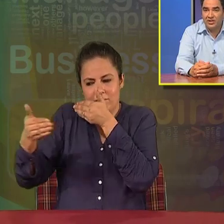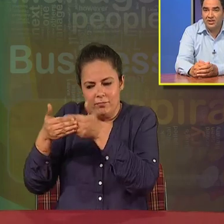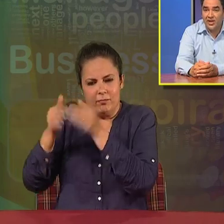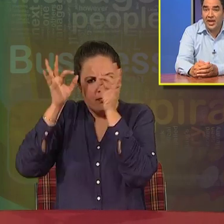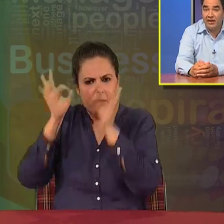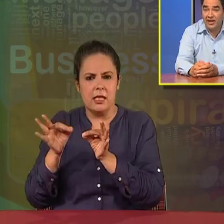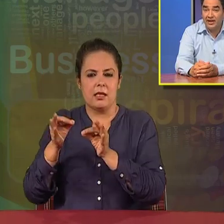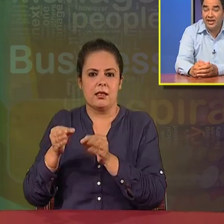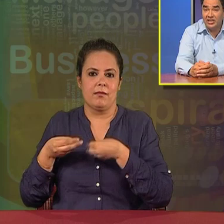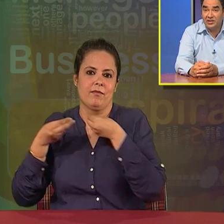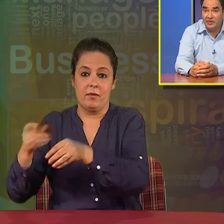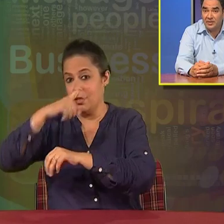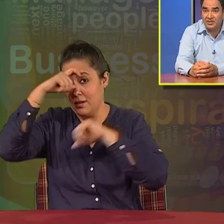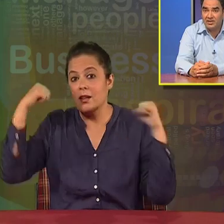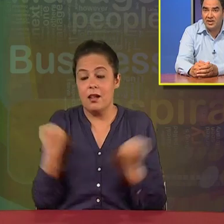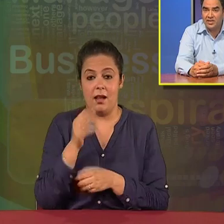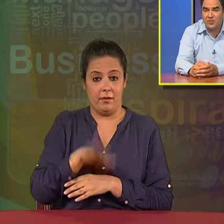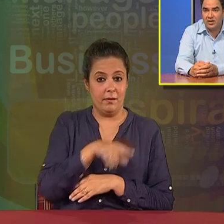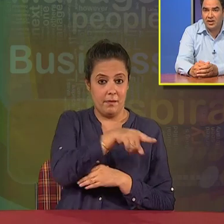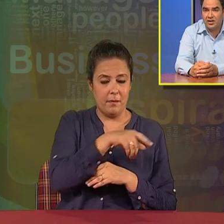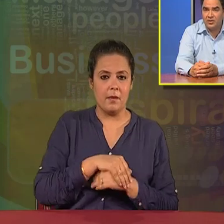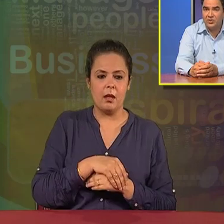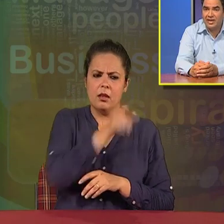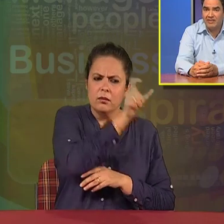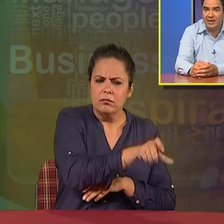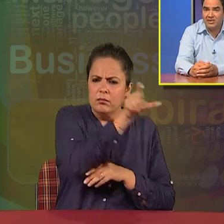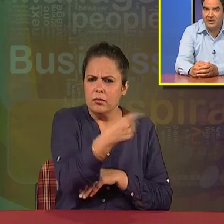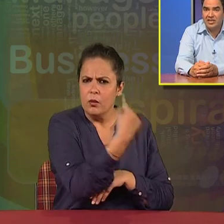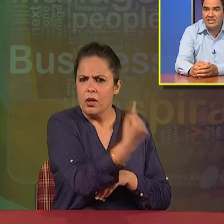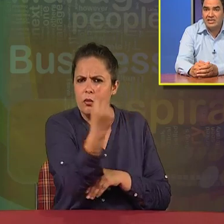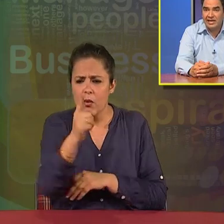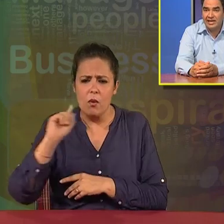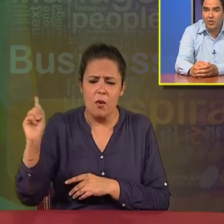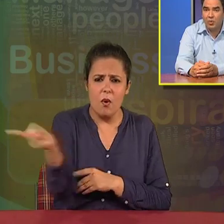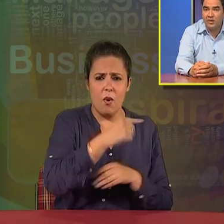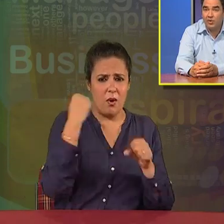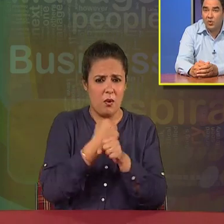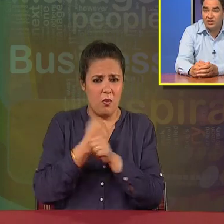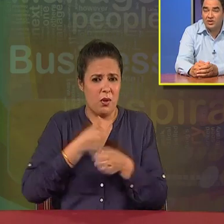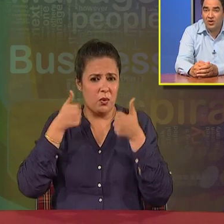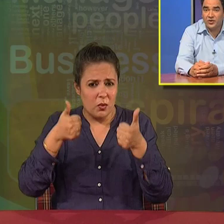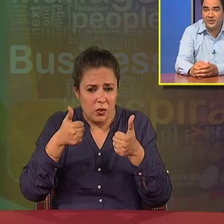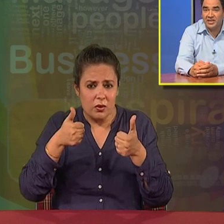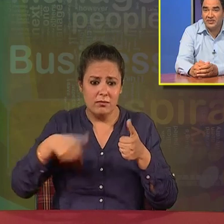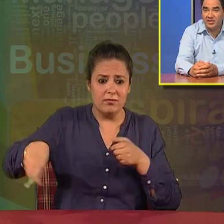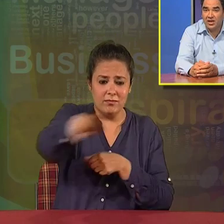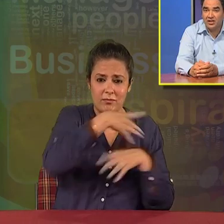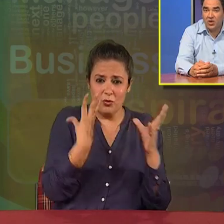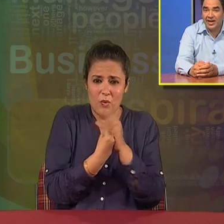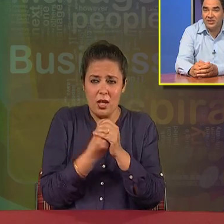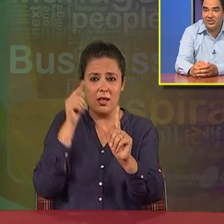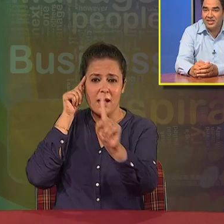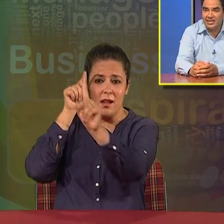organization. And when each and every person is working to their level best, certainly, whatever goals or the objectives